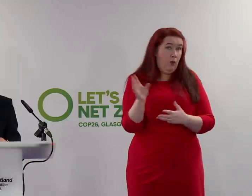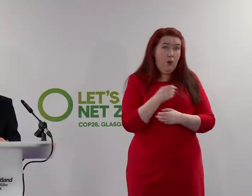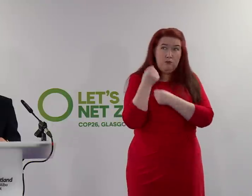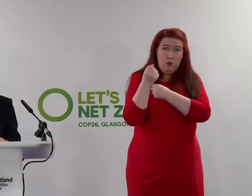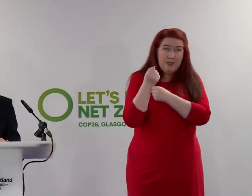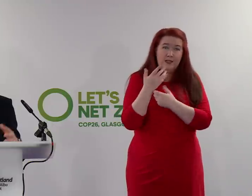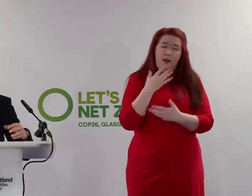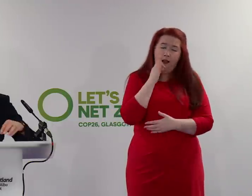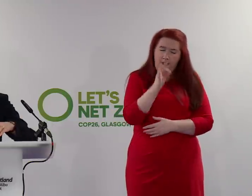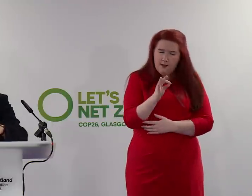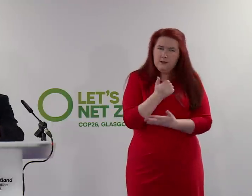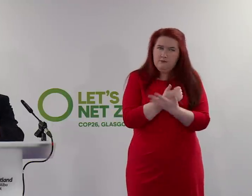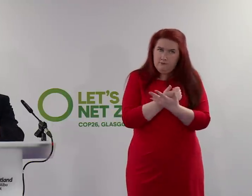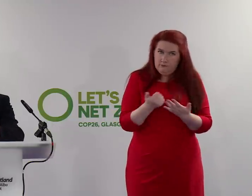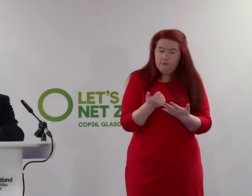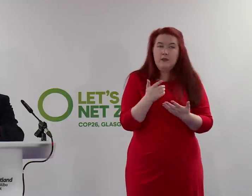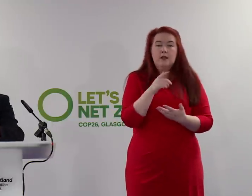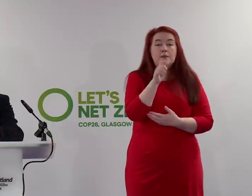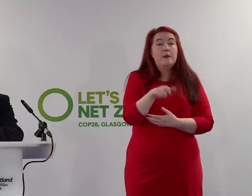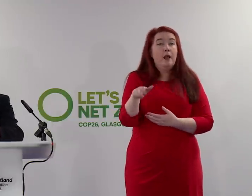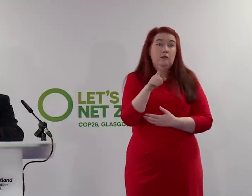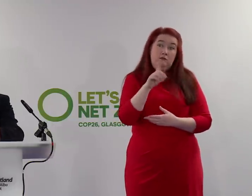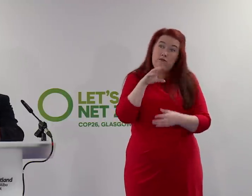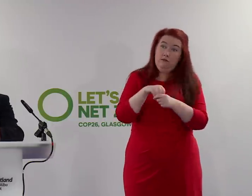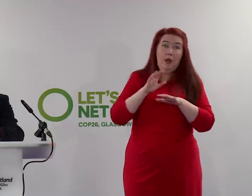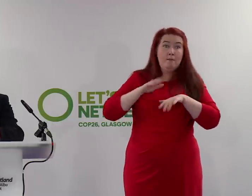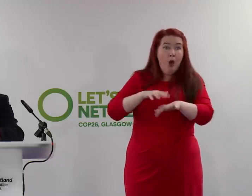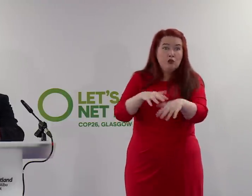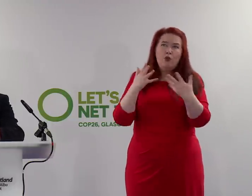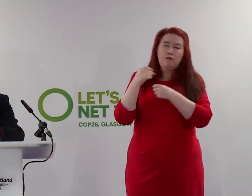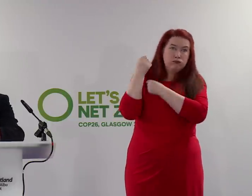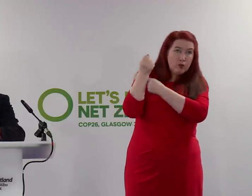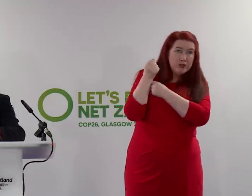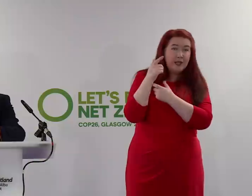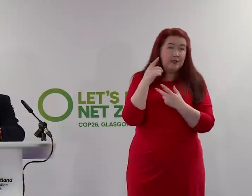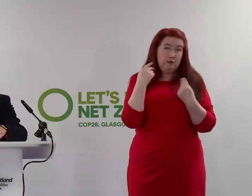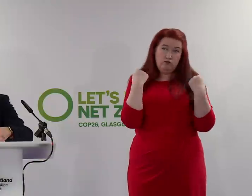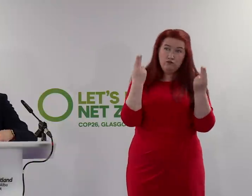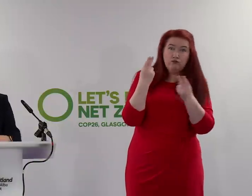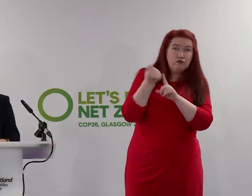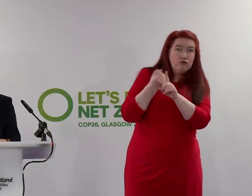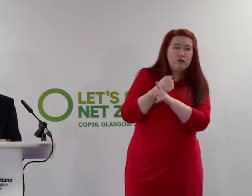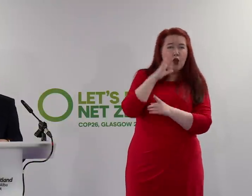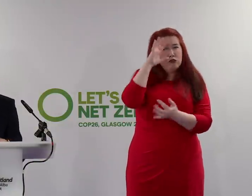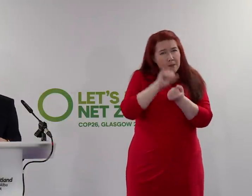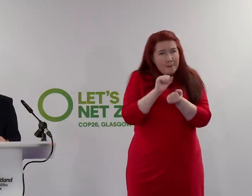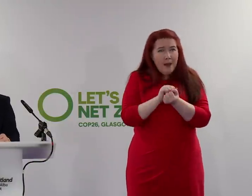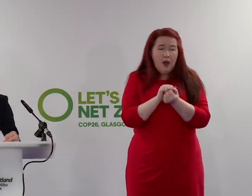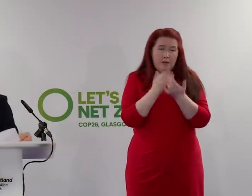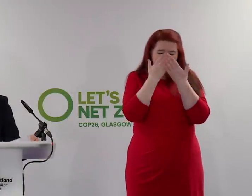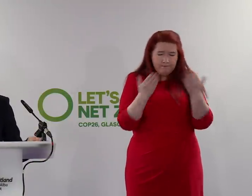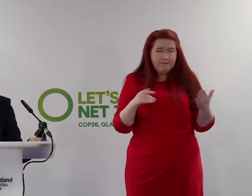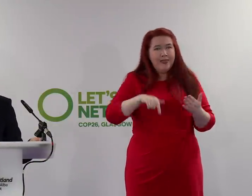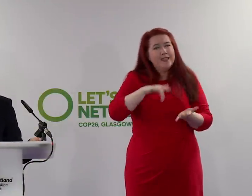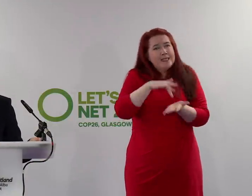I would ask that people demonstrating remember and show consideration for the city and for